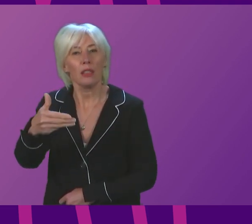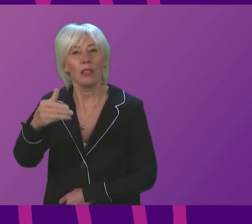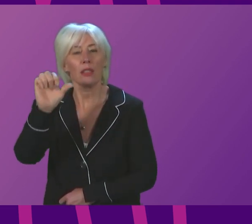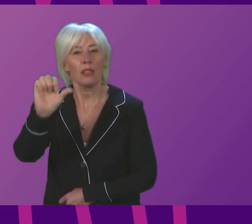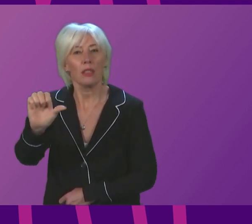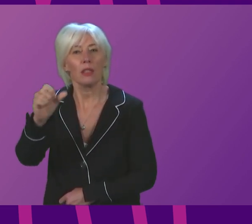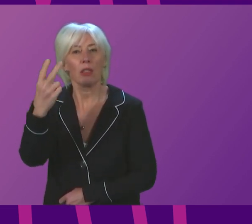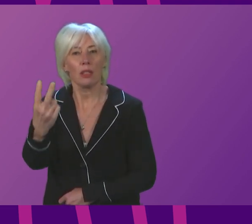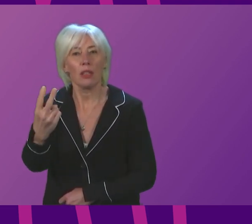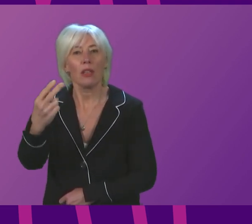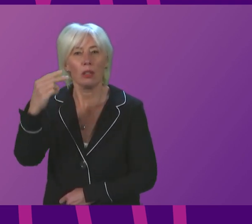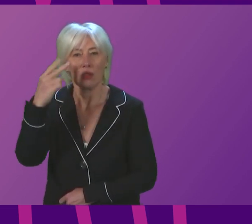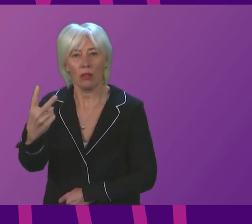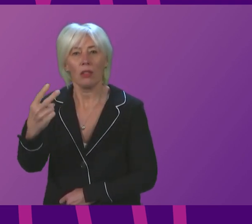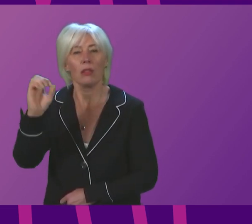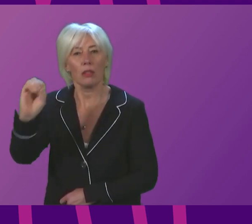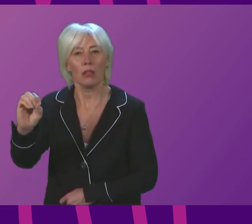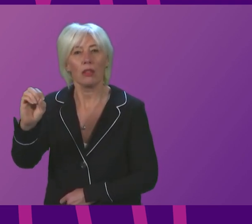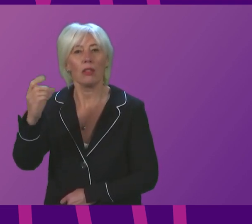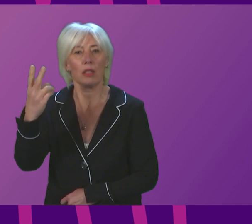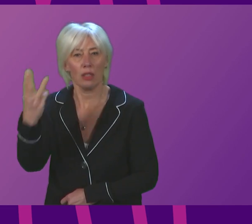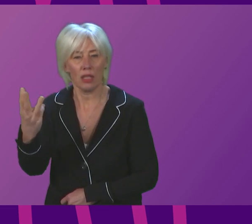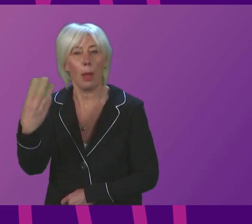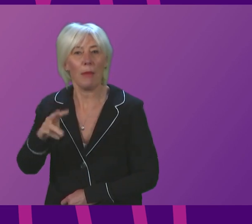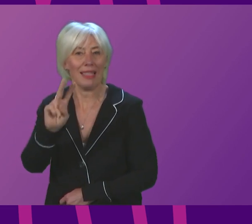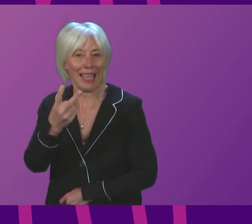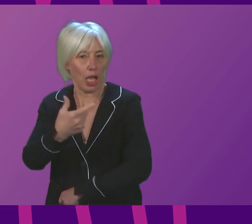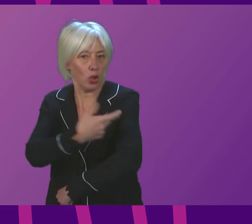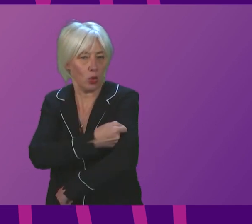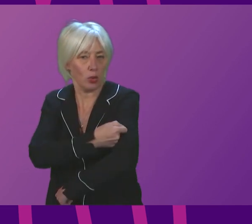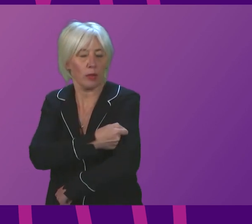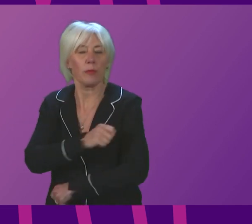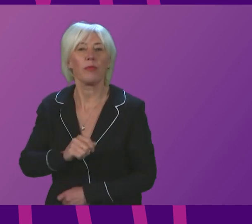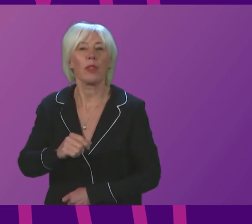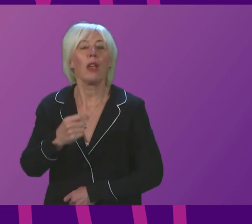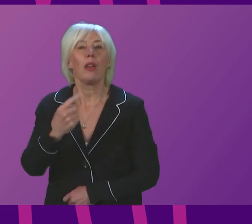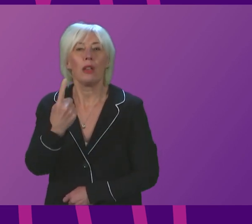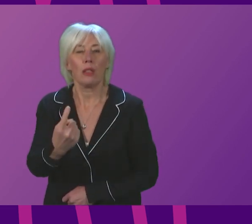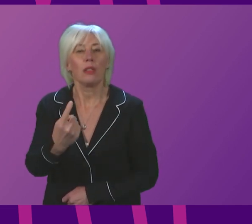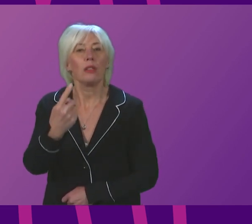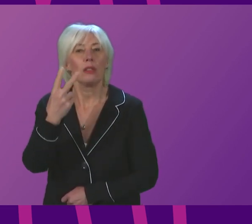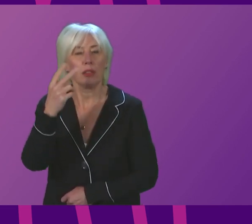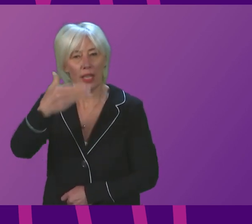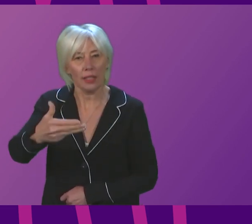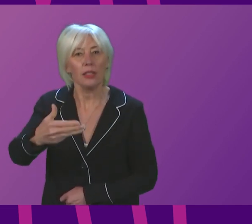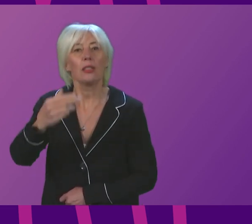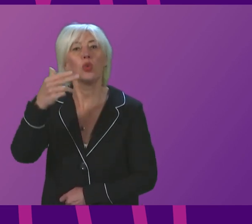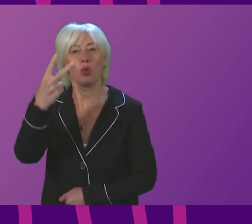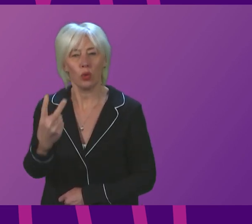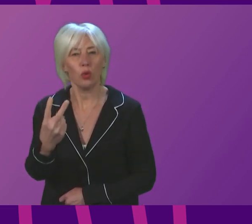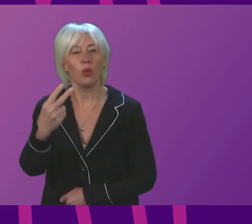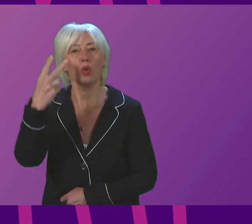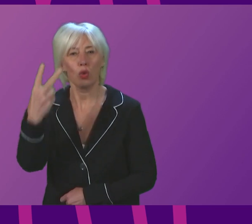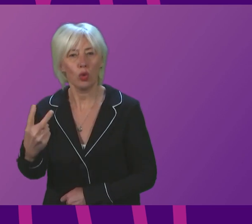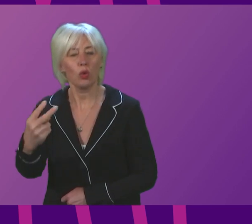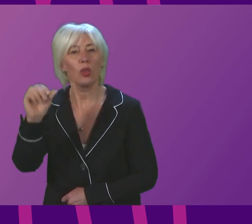,203 have had two doses, and 1,922,604 have had a